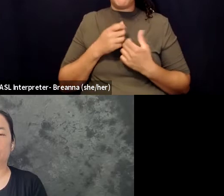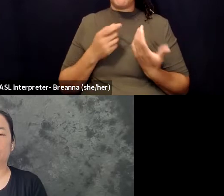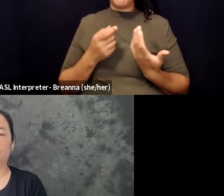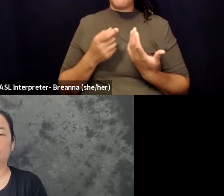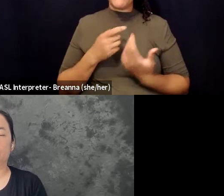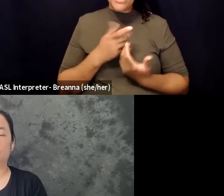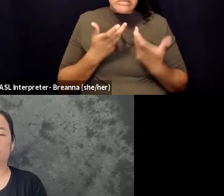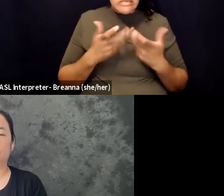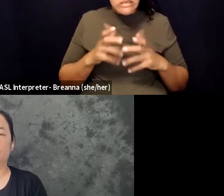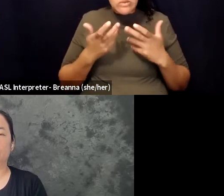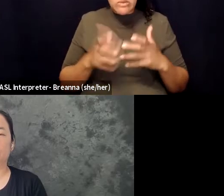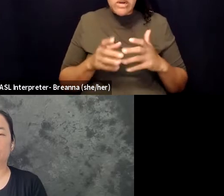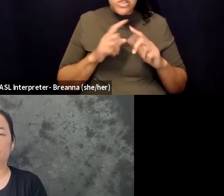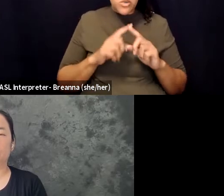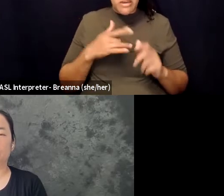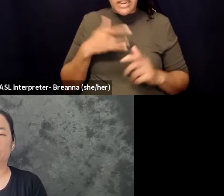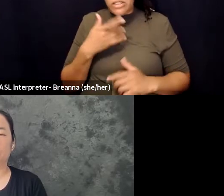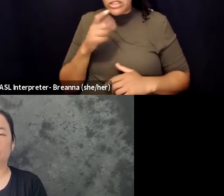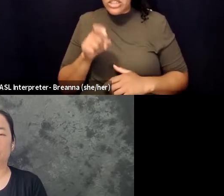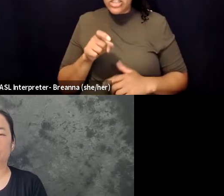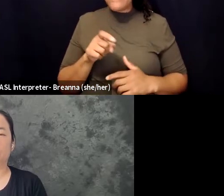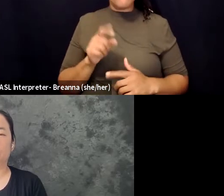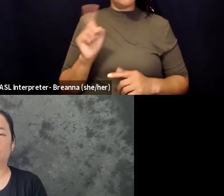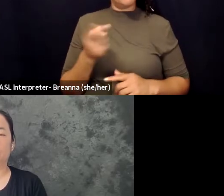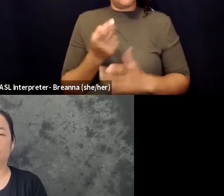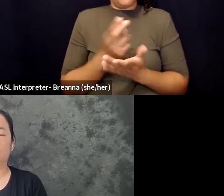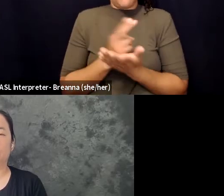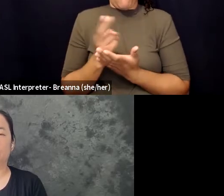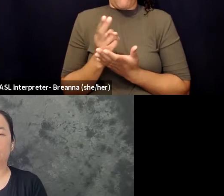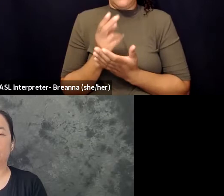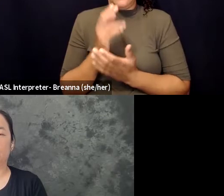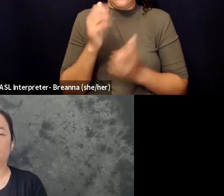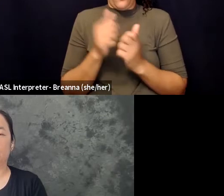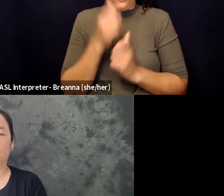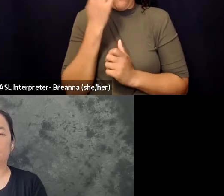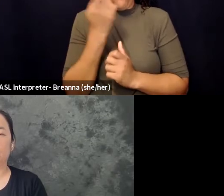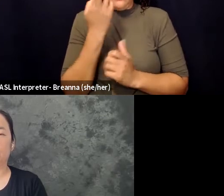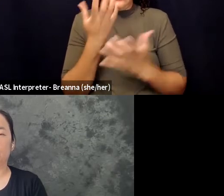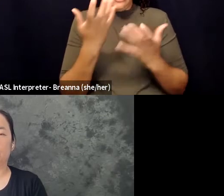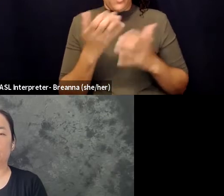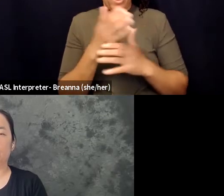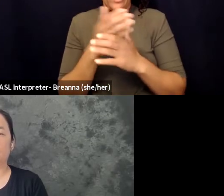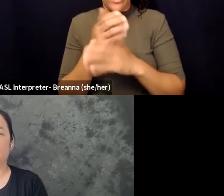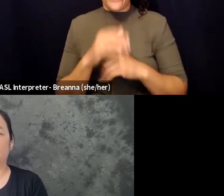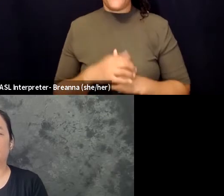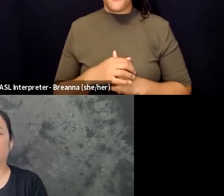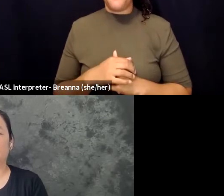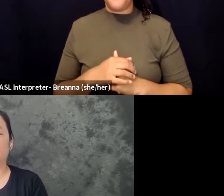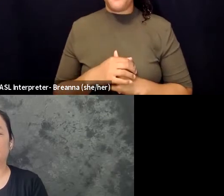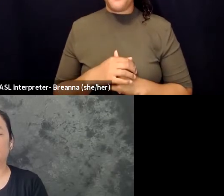you know so just being able to be honest about your authentic motivations is important as well too and again there's no right